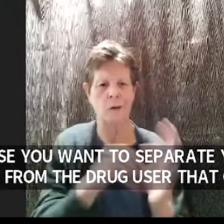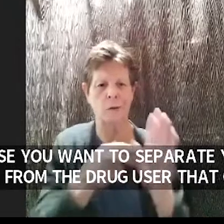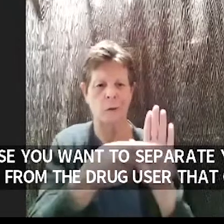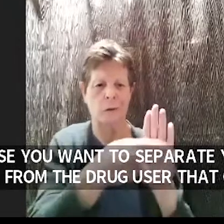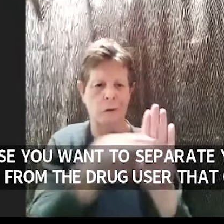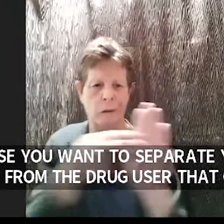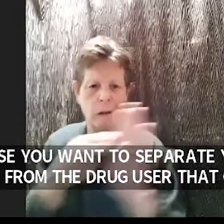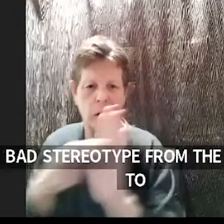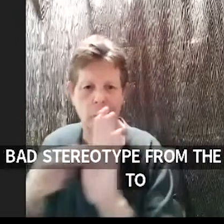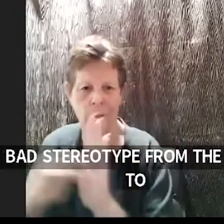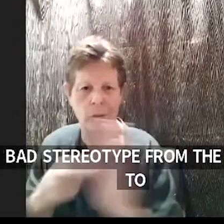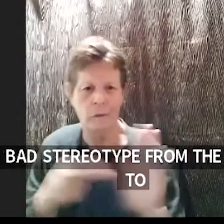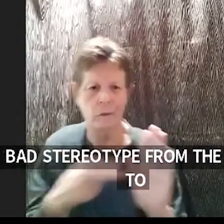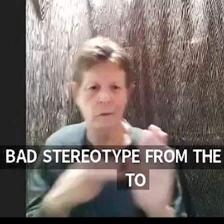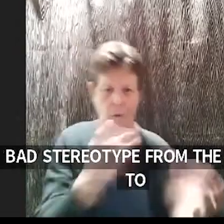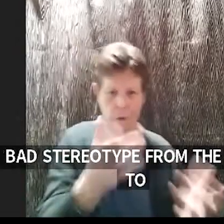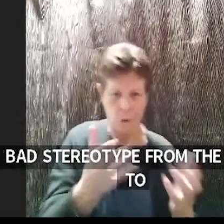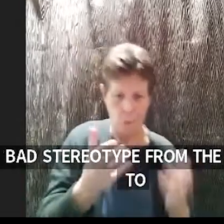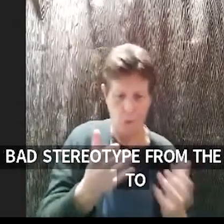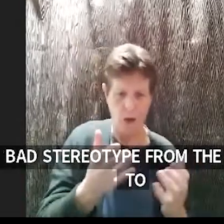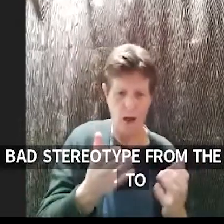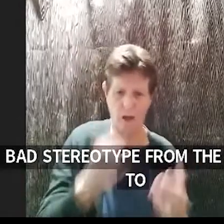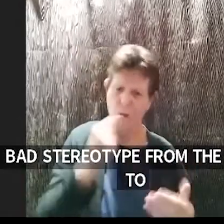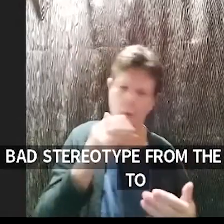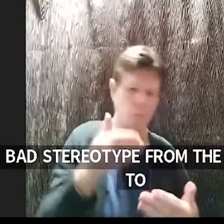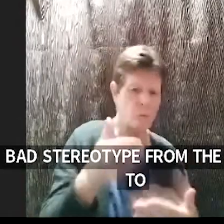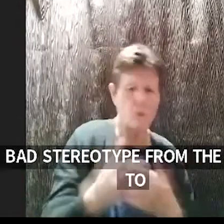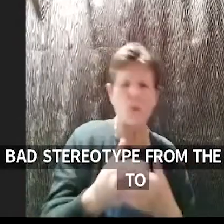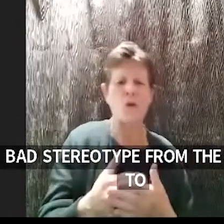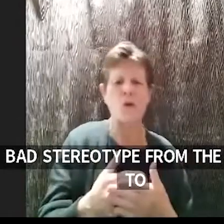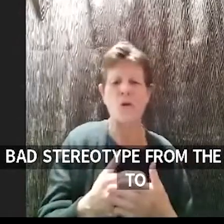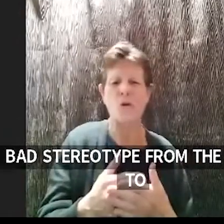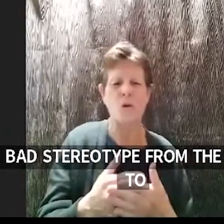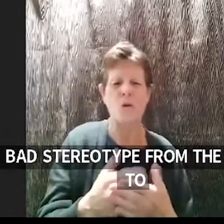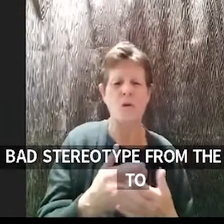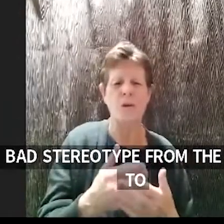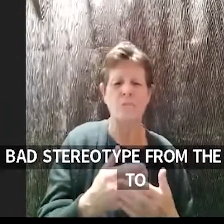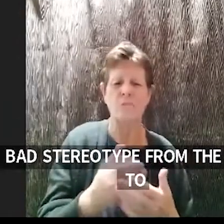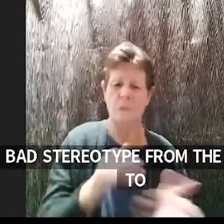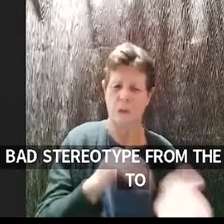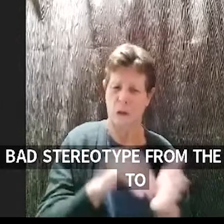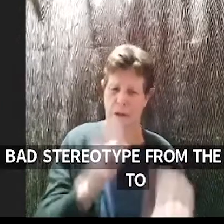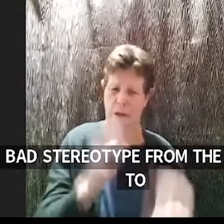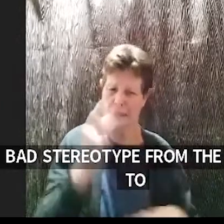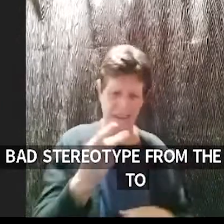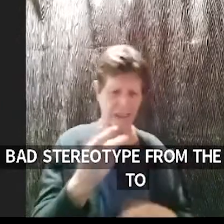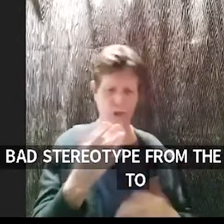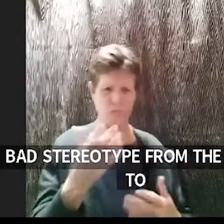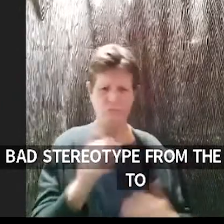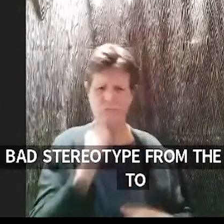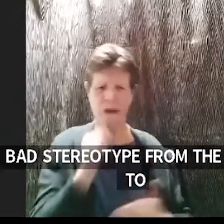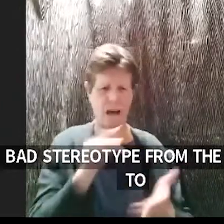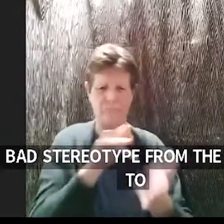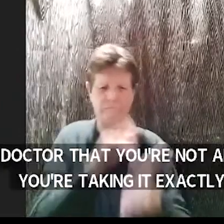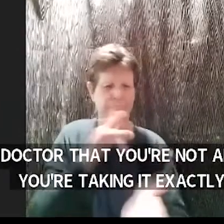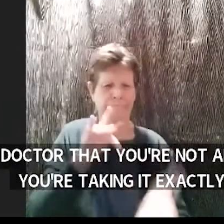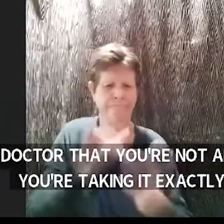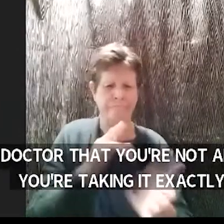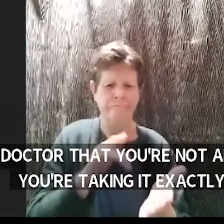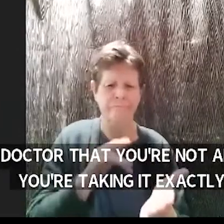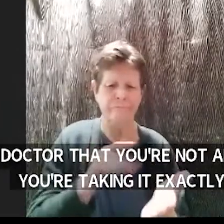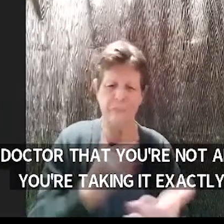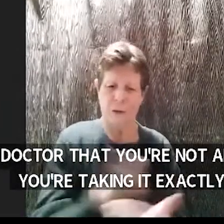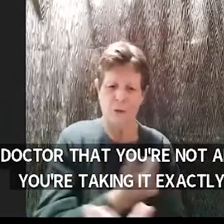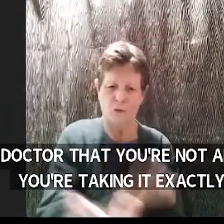that doctor that you're not abusing your med you're taking it exactly as prescribed uh you know and i you you could